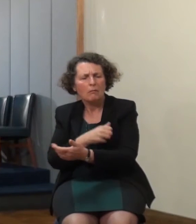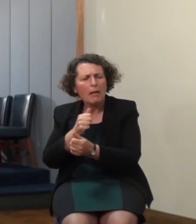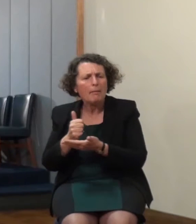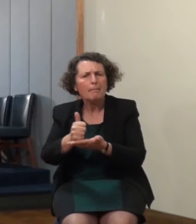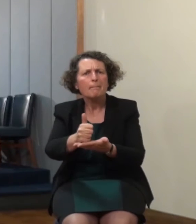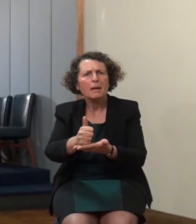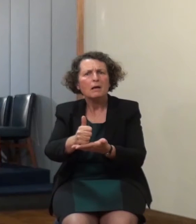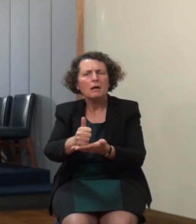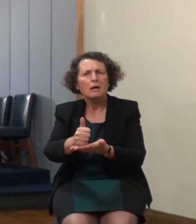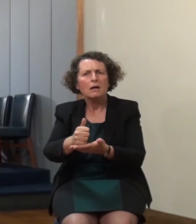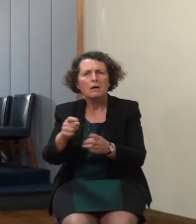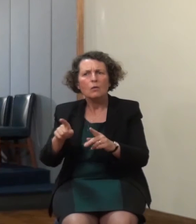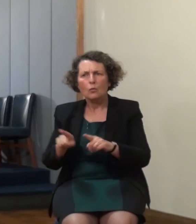productivity for the Lord